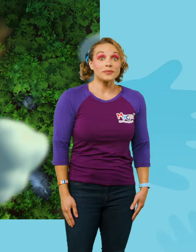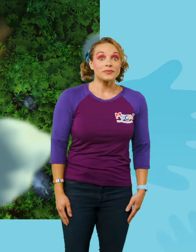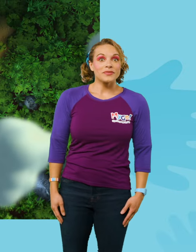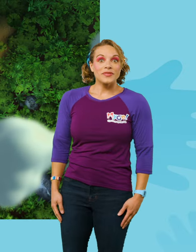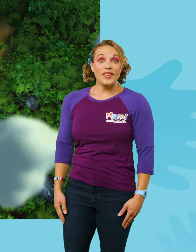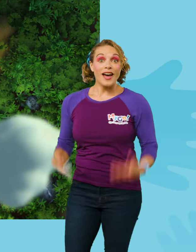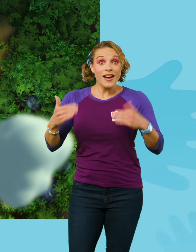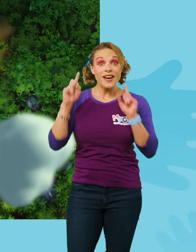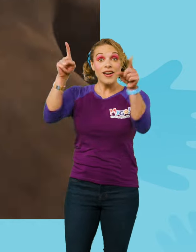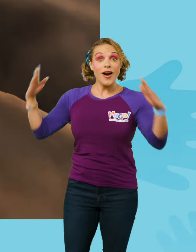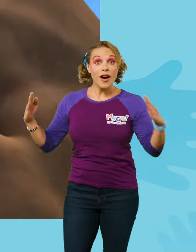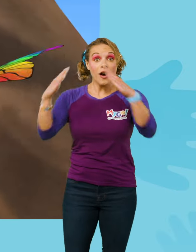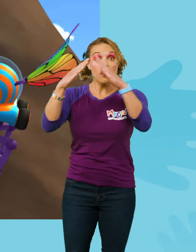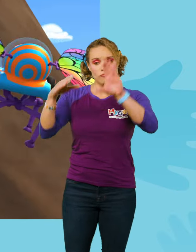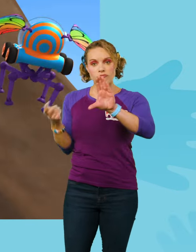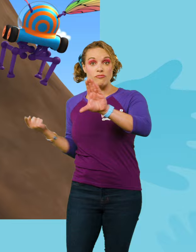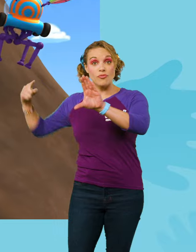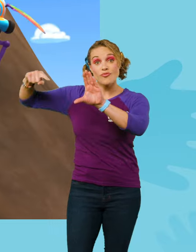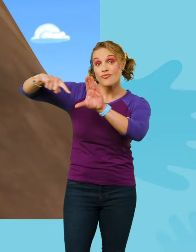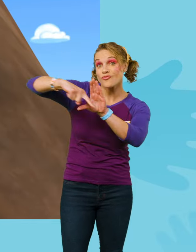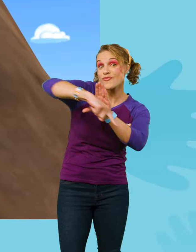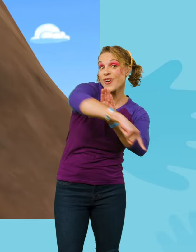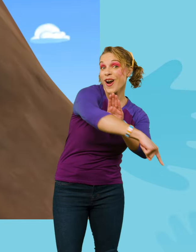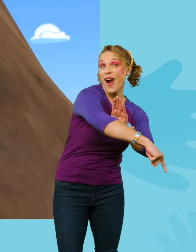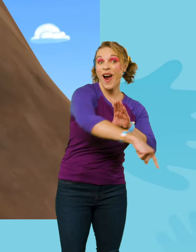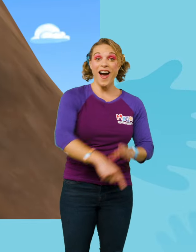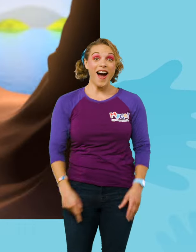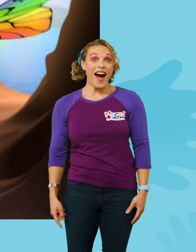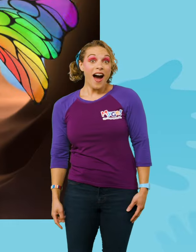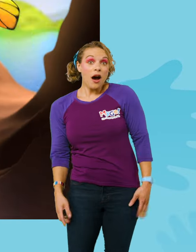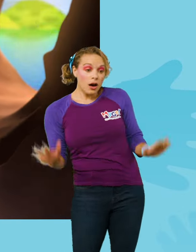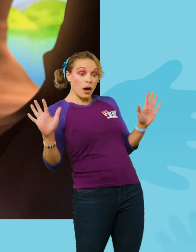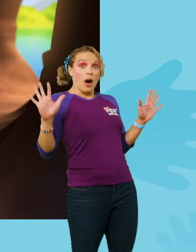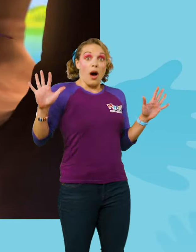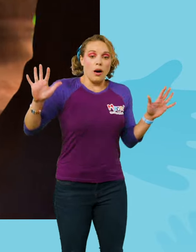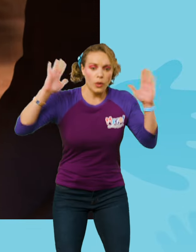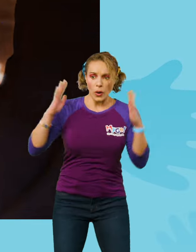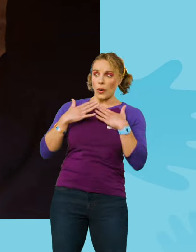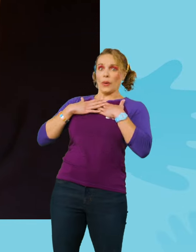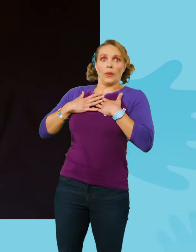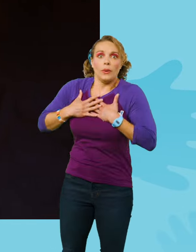Let's go through the side vent into the volcano! Whoa-ho-ho!-ho